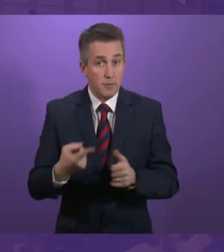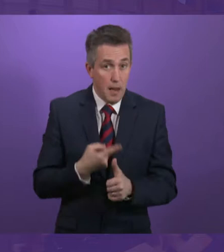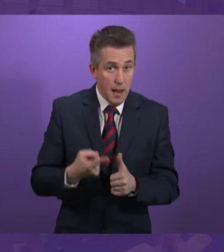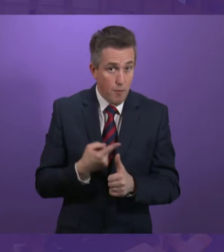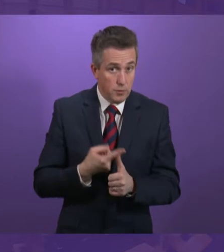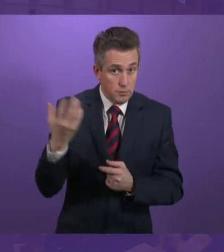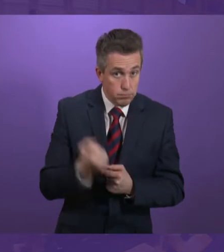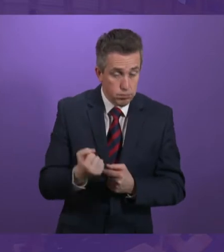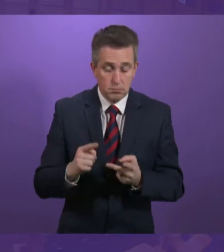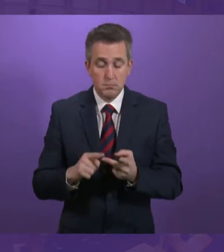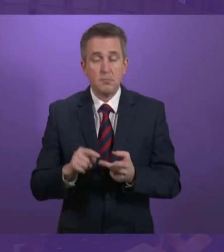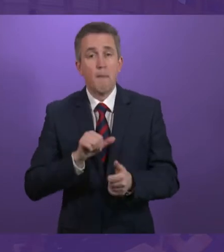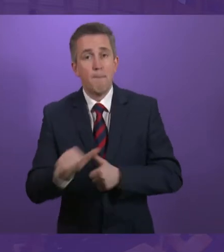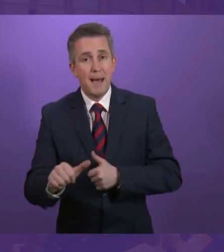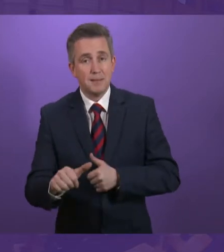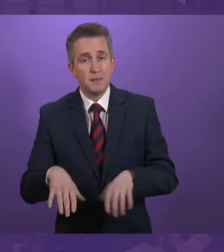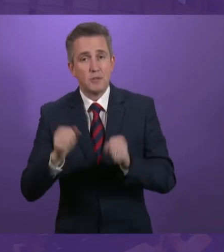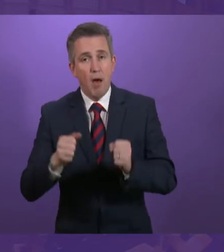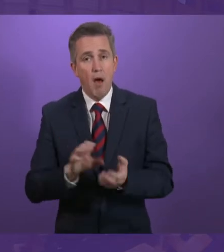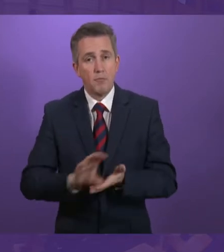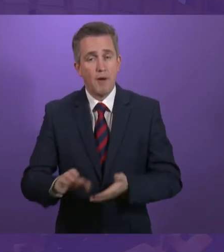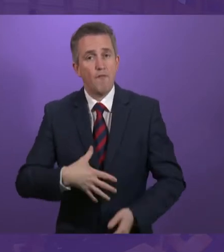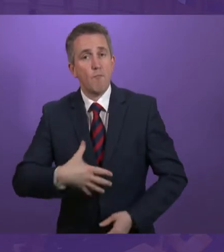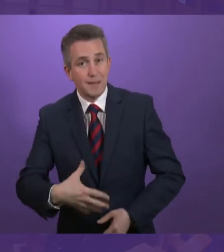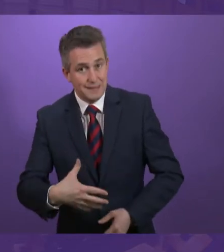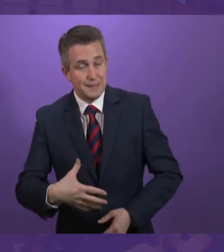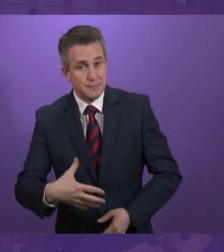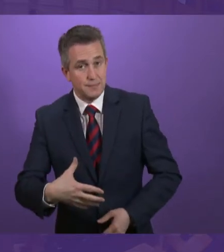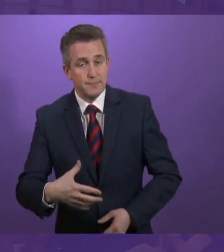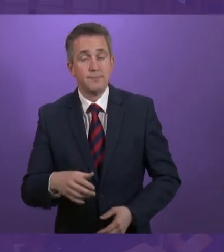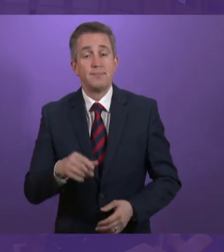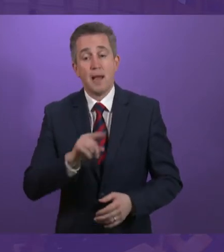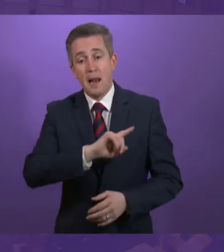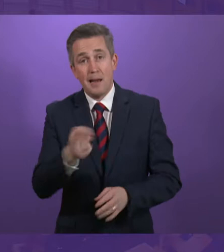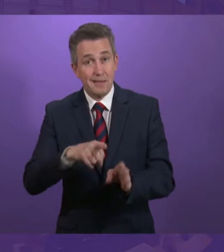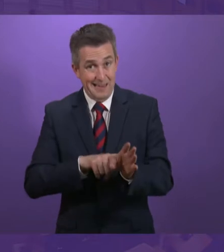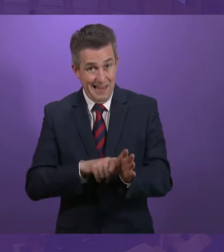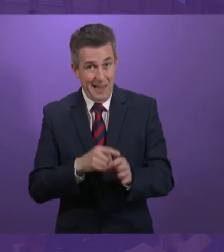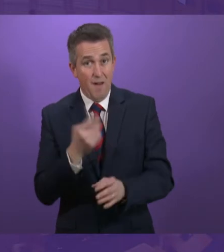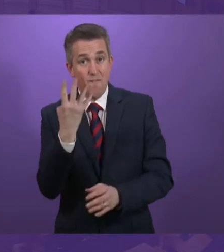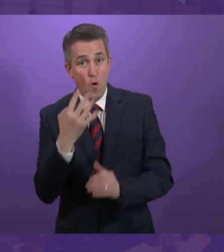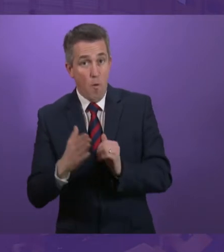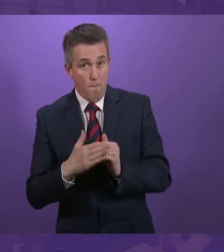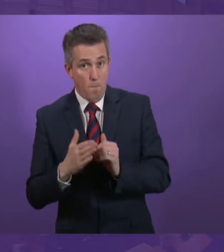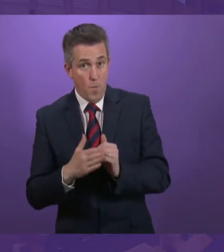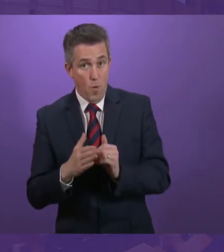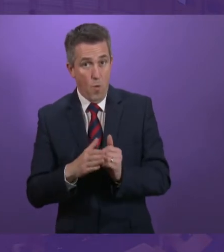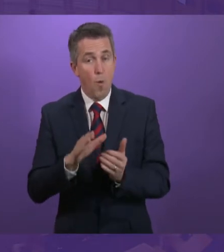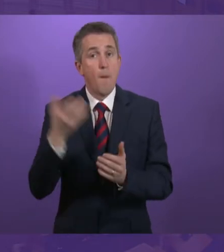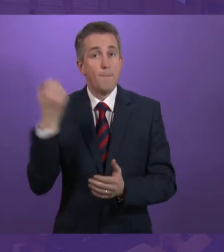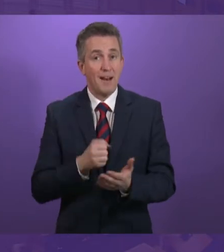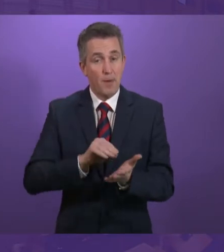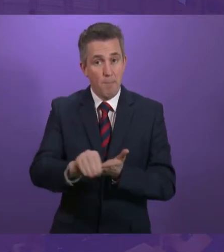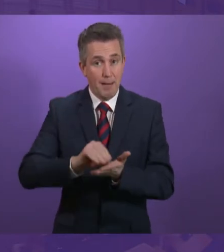and the Best Start Grant Pregnancy and Baby Payment. This year, we'll introduce four new benefits to help young carers and low-income families